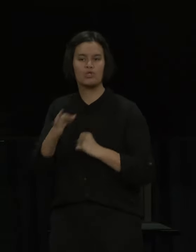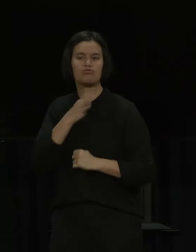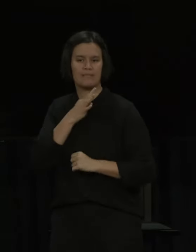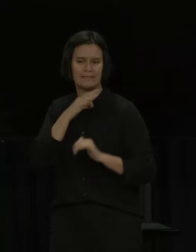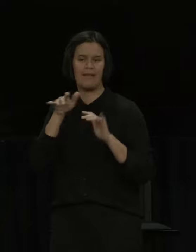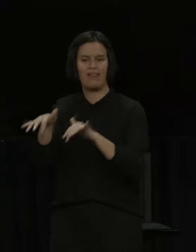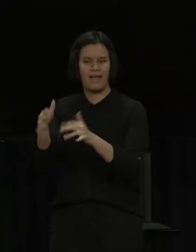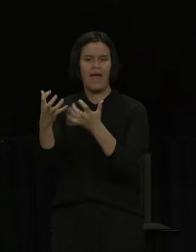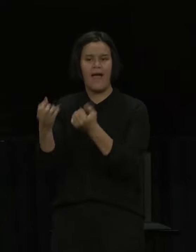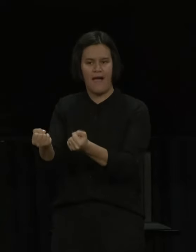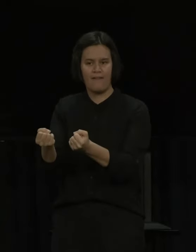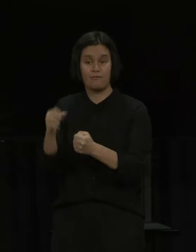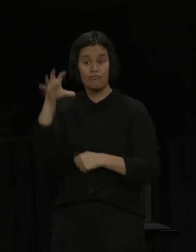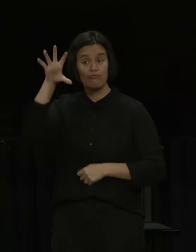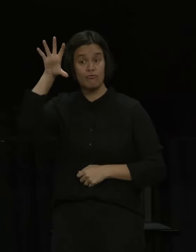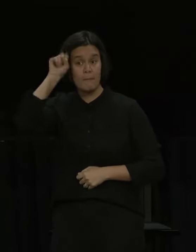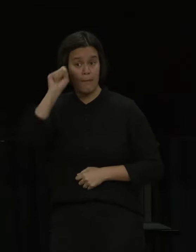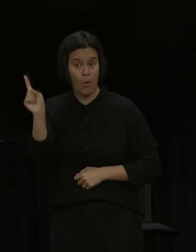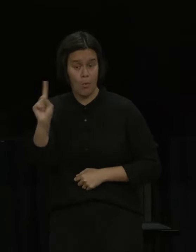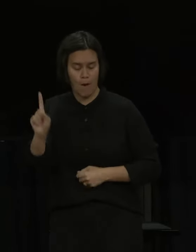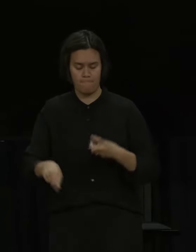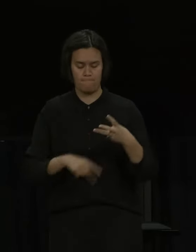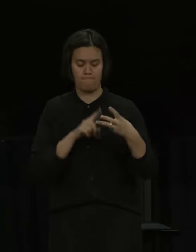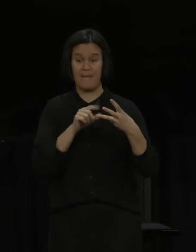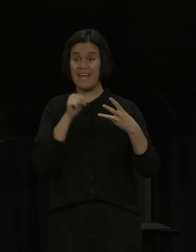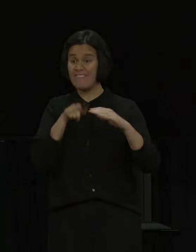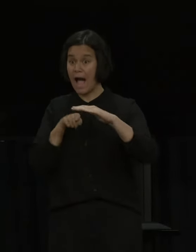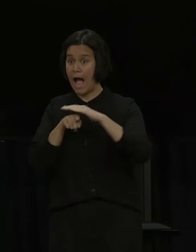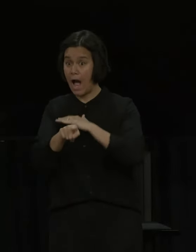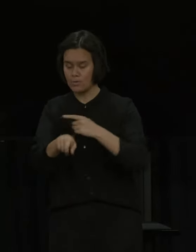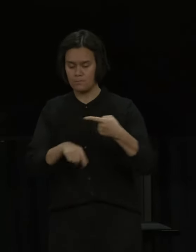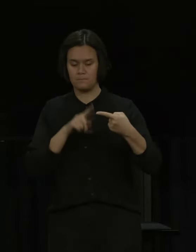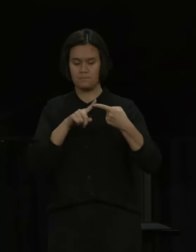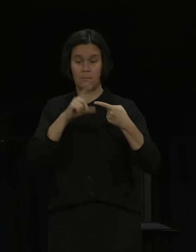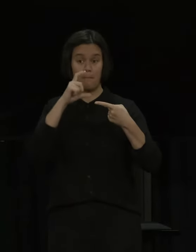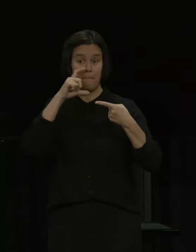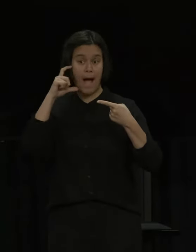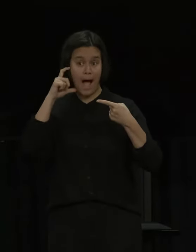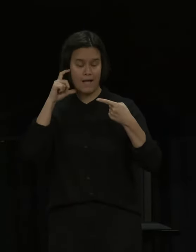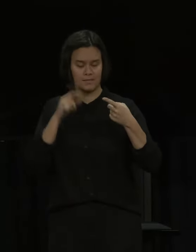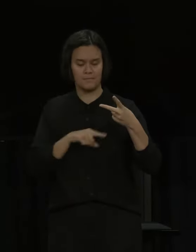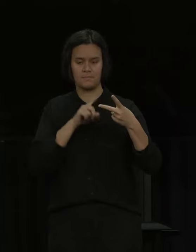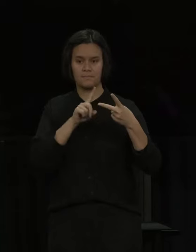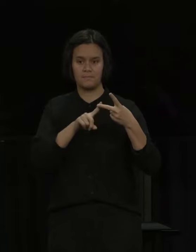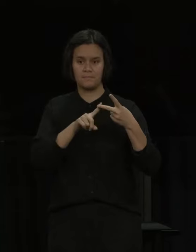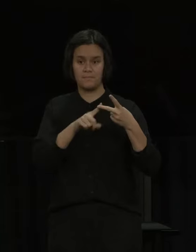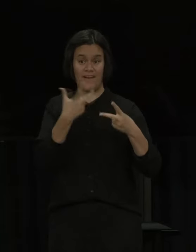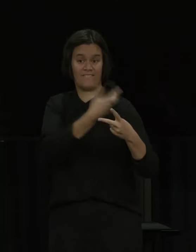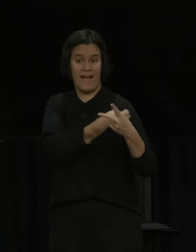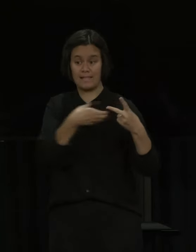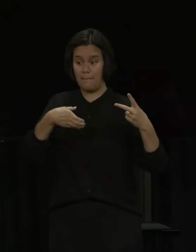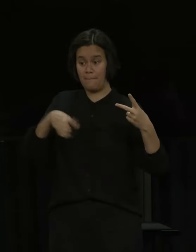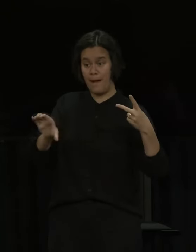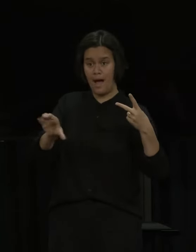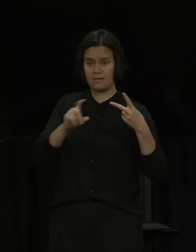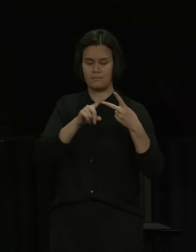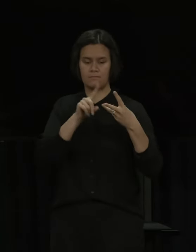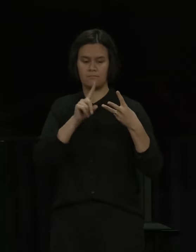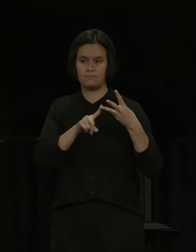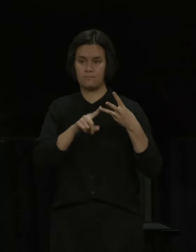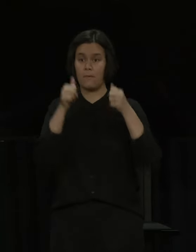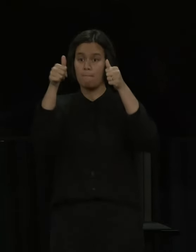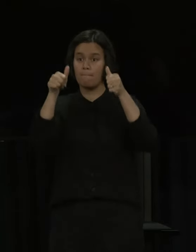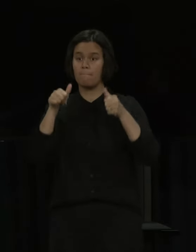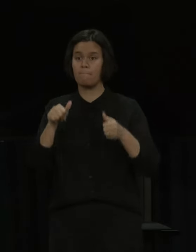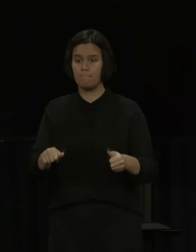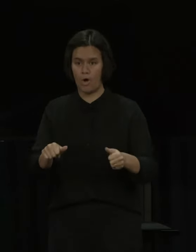just a reminder, the three things to take when you go out or do when you go out are mask, vaccine pass and scan as well. And